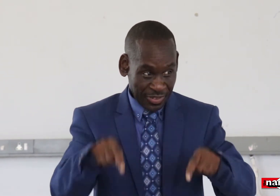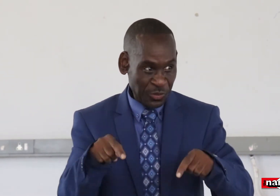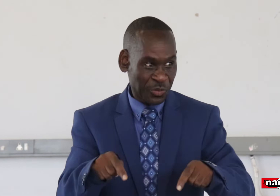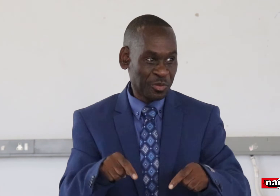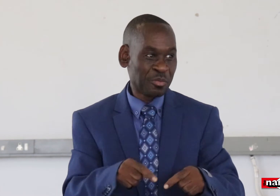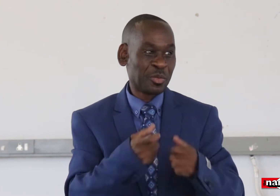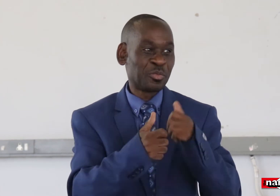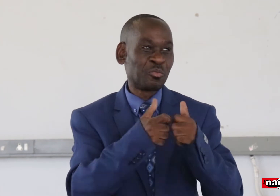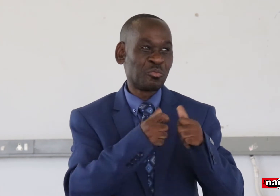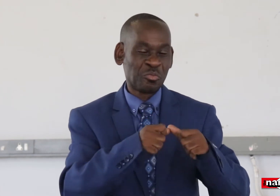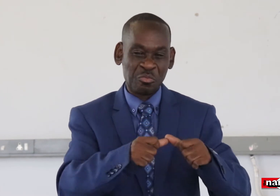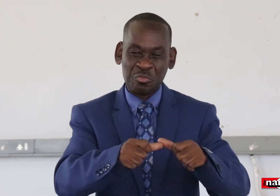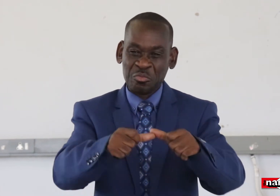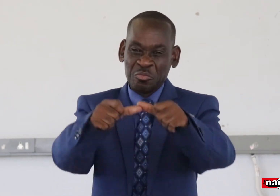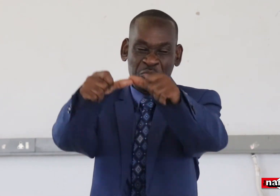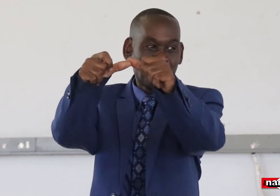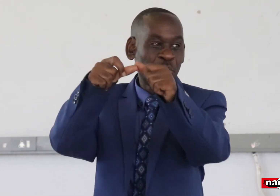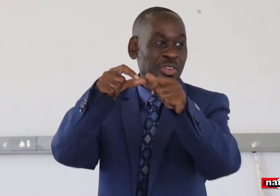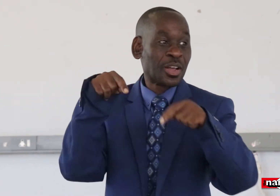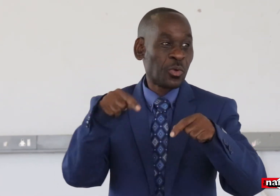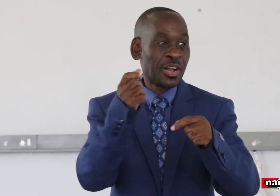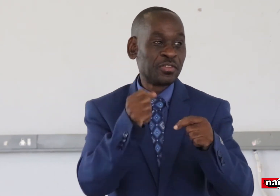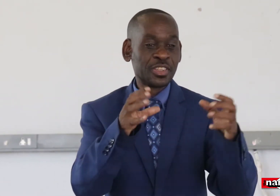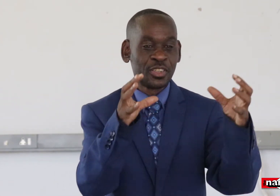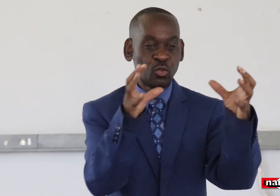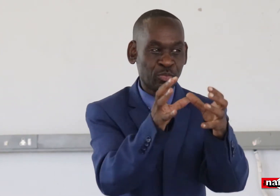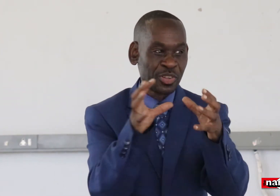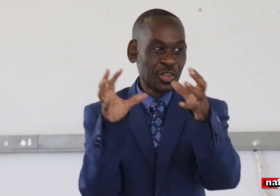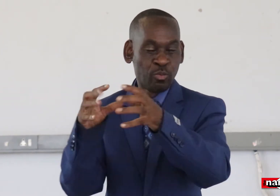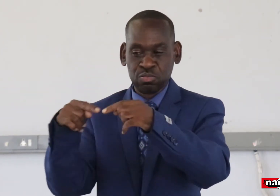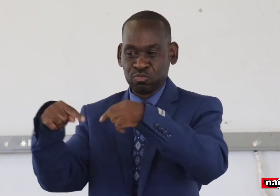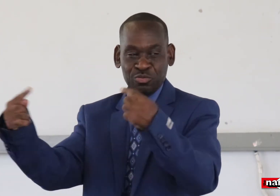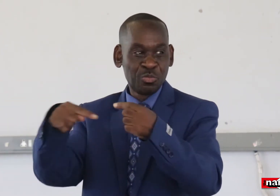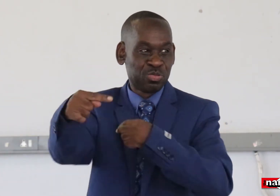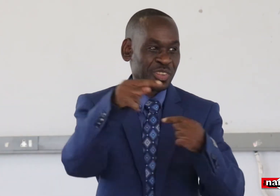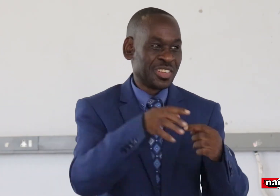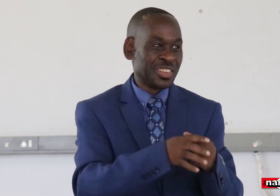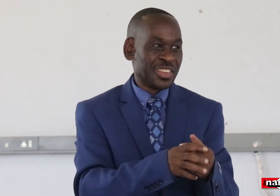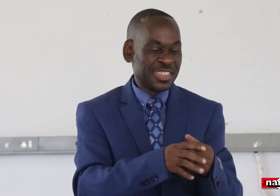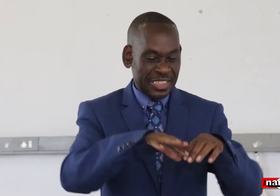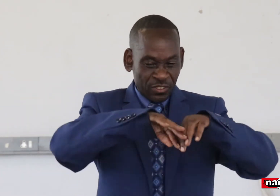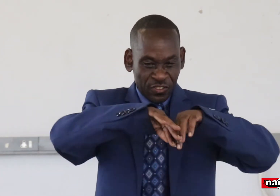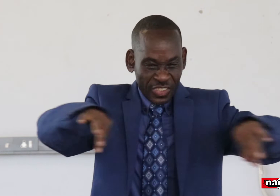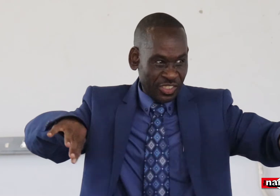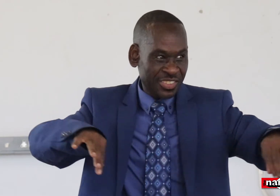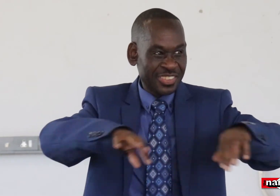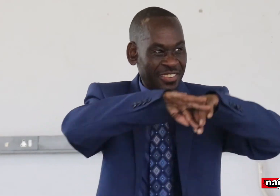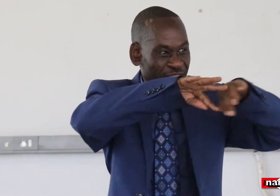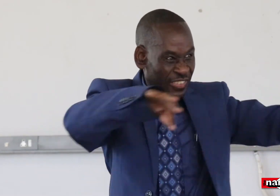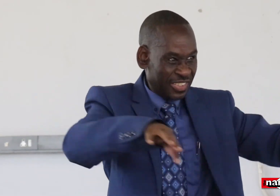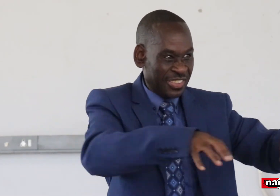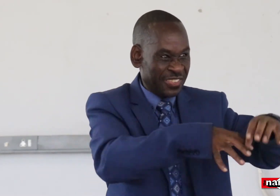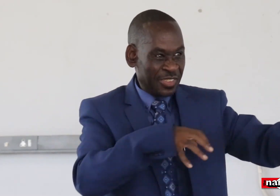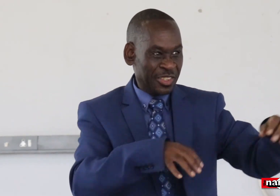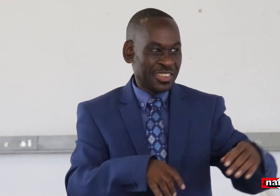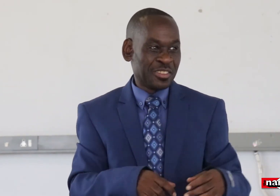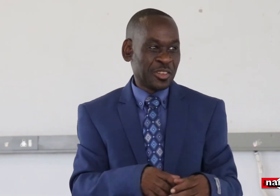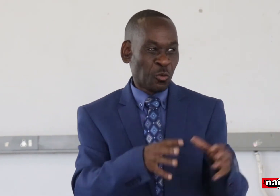From October last year, the problem has just continued. So we have divisions in the